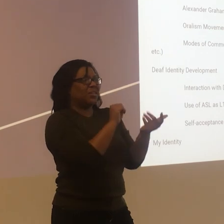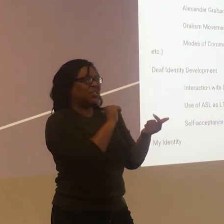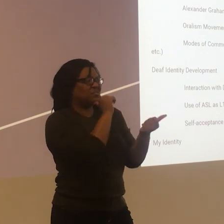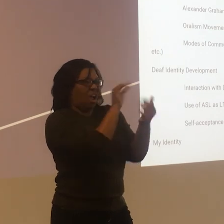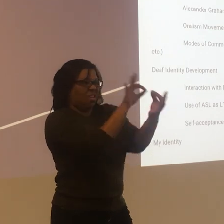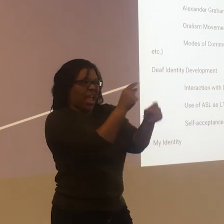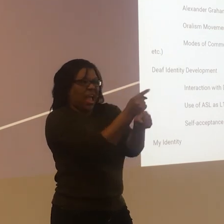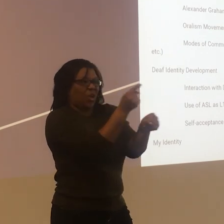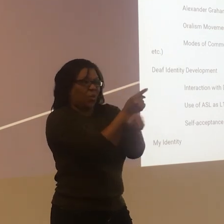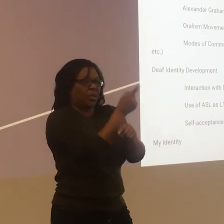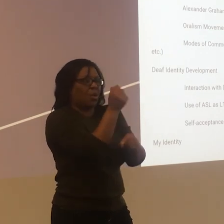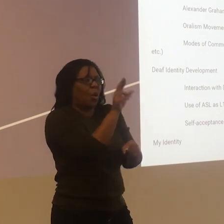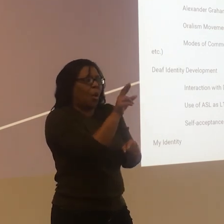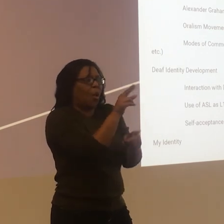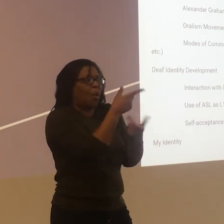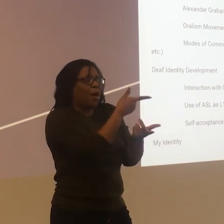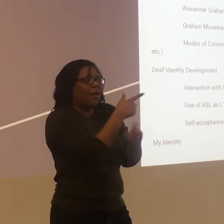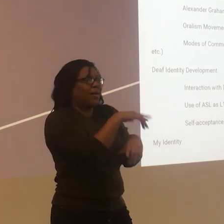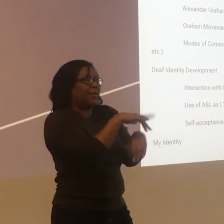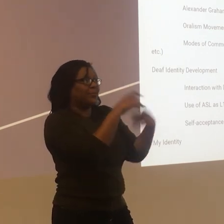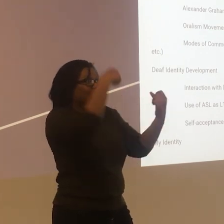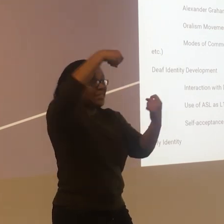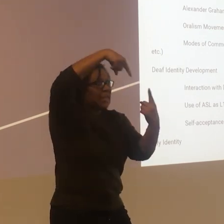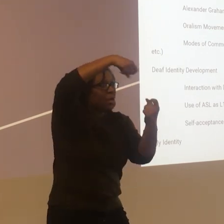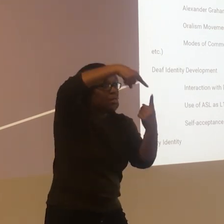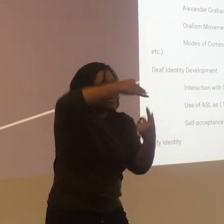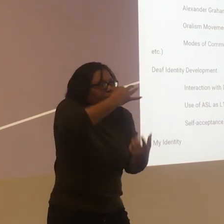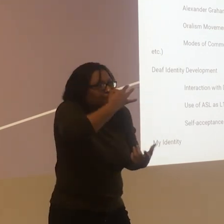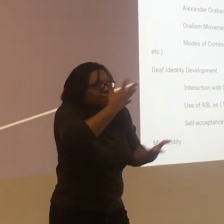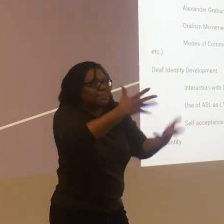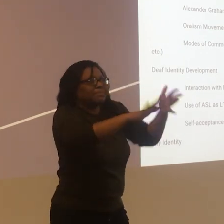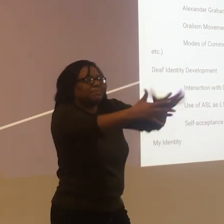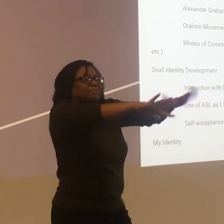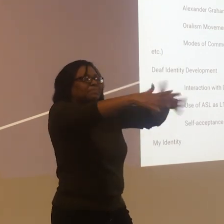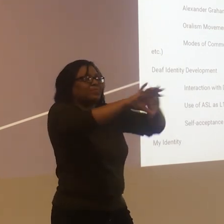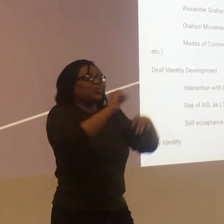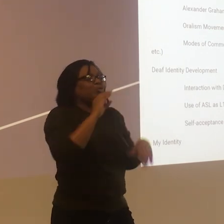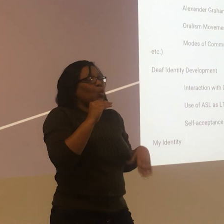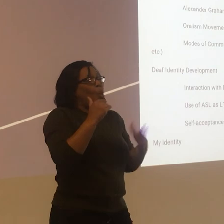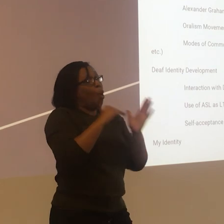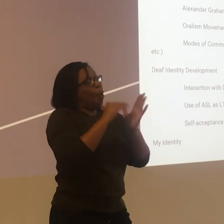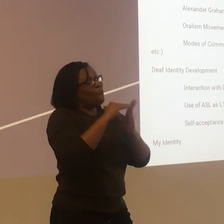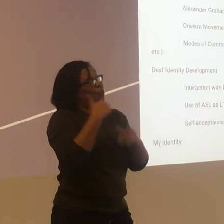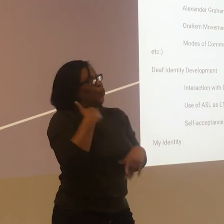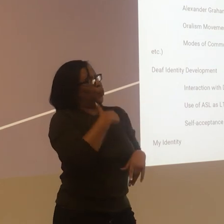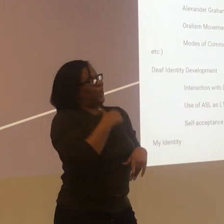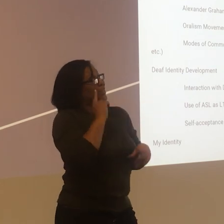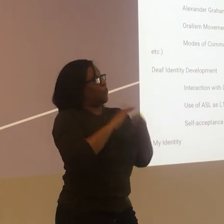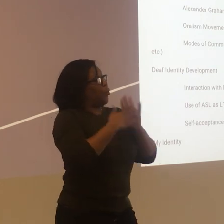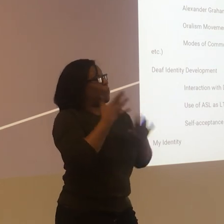theaters, just in general, a lot of it isn't accurate. don't know, maybe it's the signal is not really great.